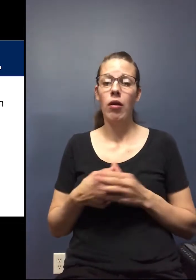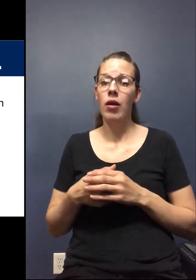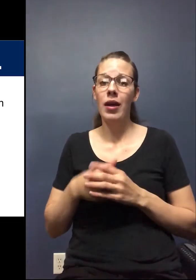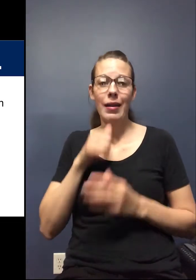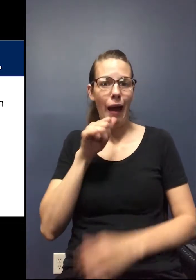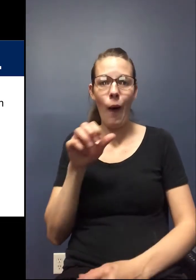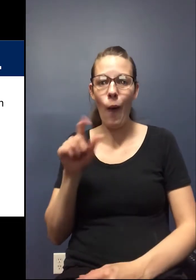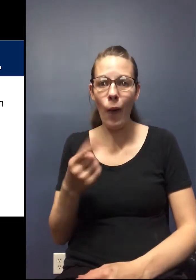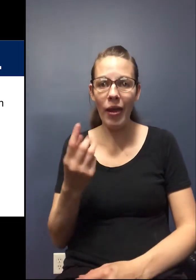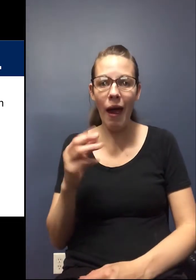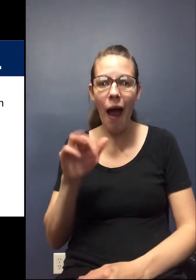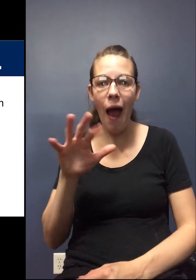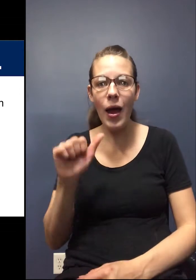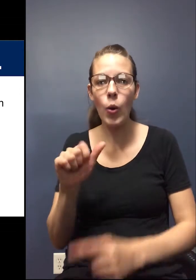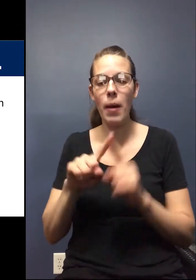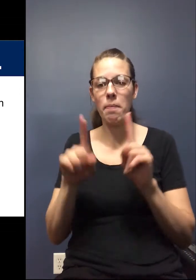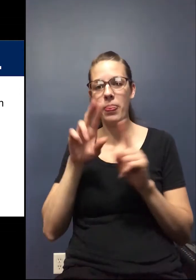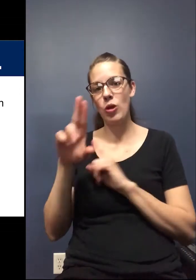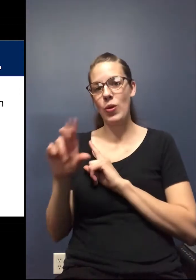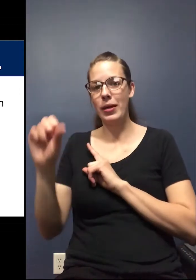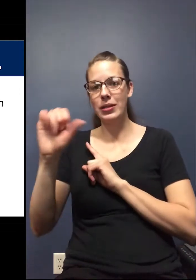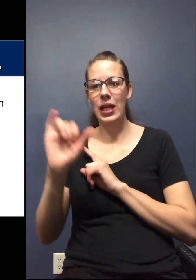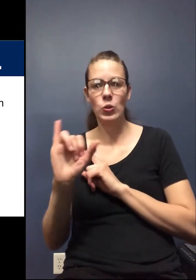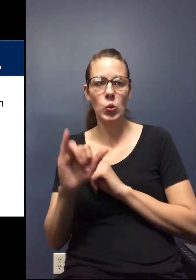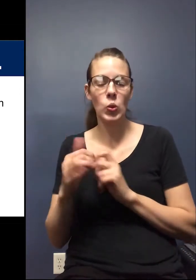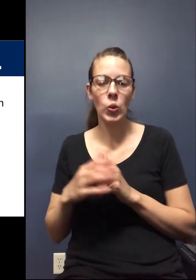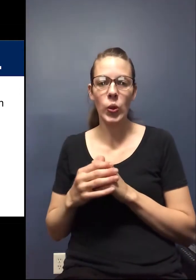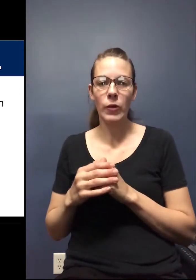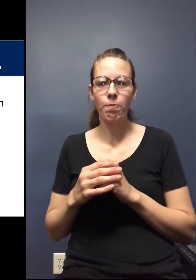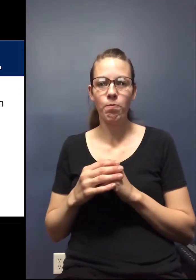not just Iowa, but in the United States.